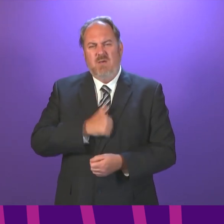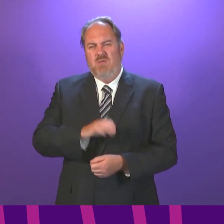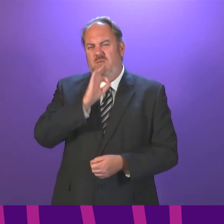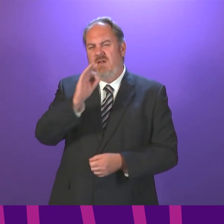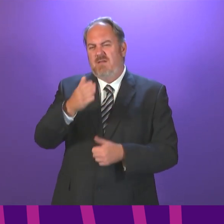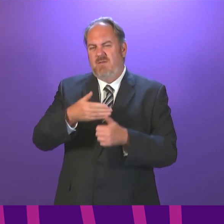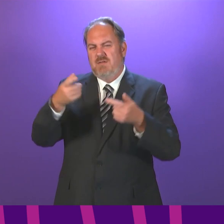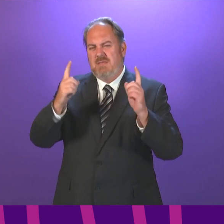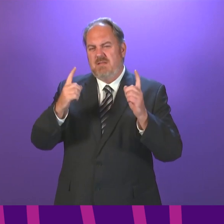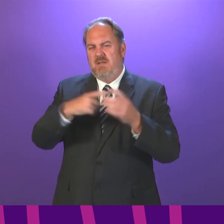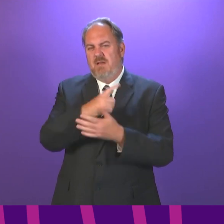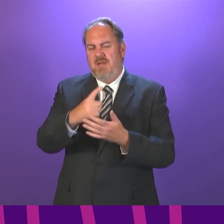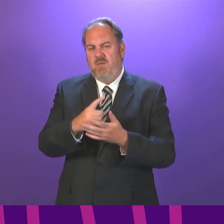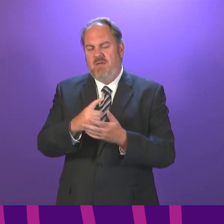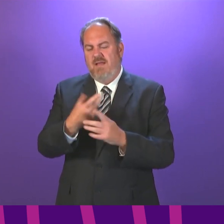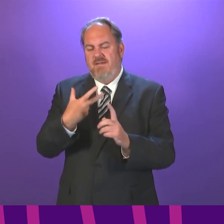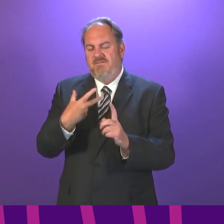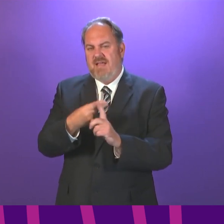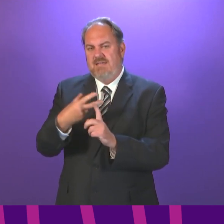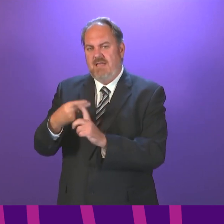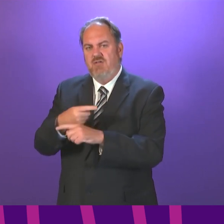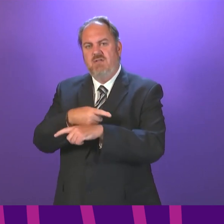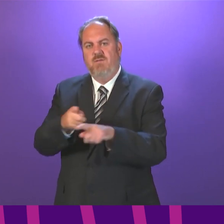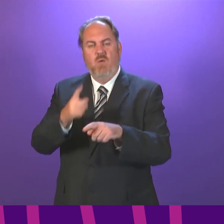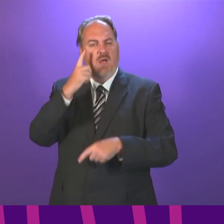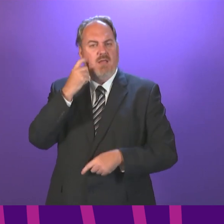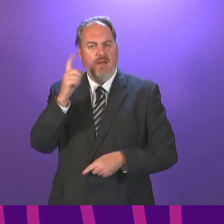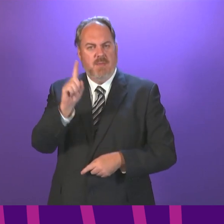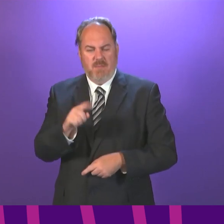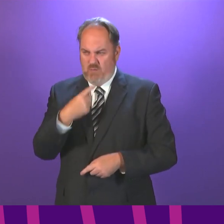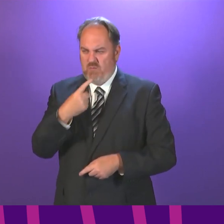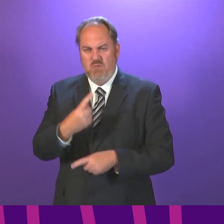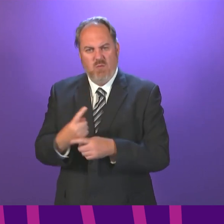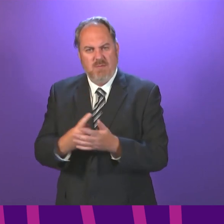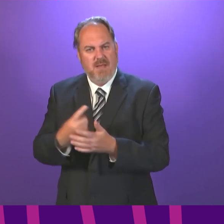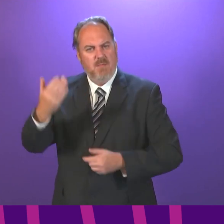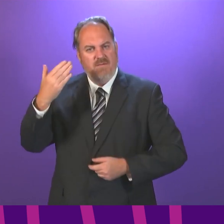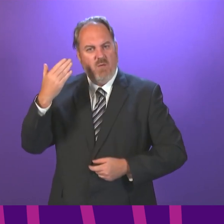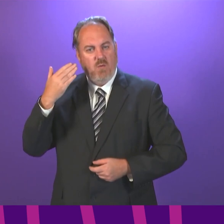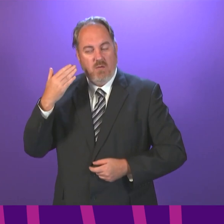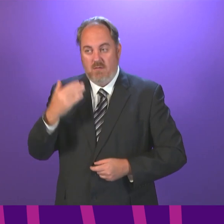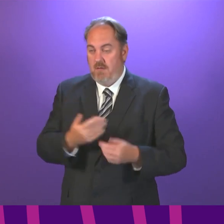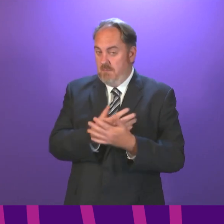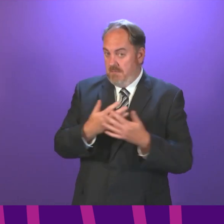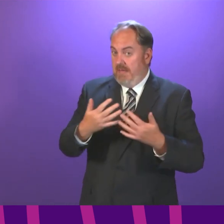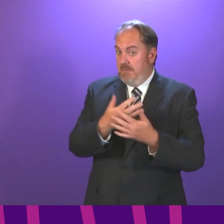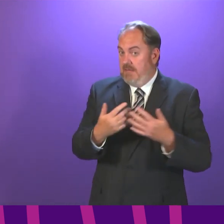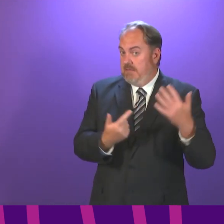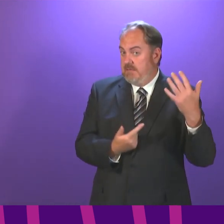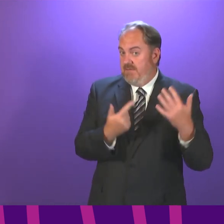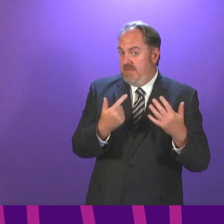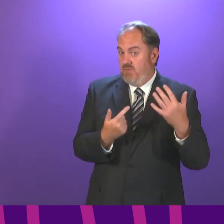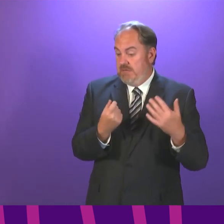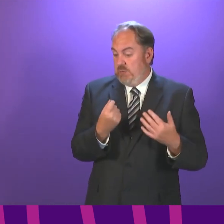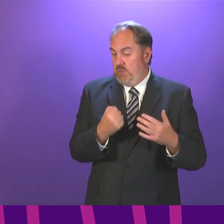more about vaccines for young people, which she alluded to earlier. There are many 17-year-olds, shortly to turn